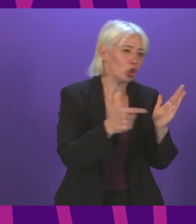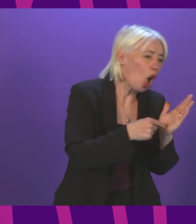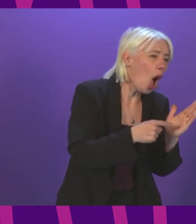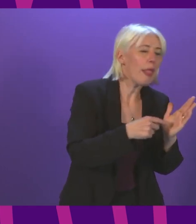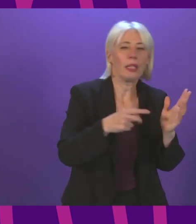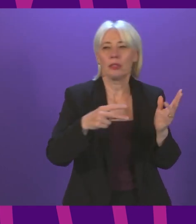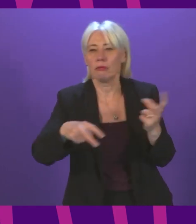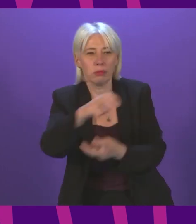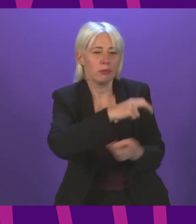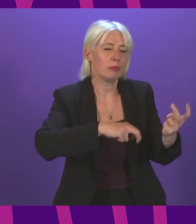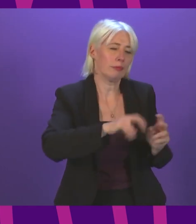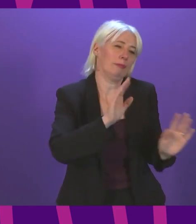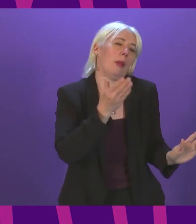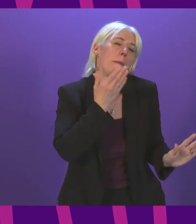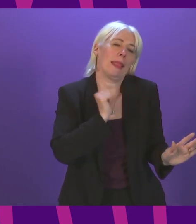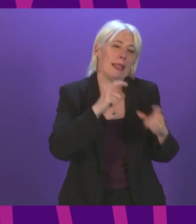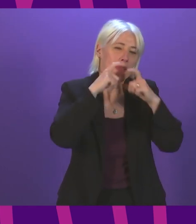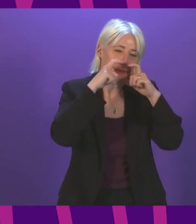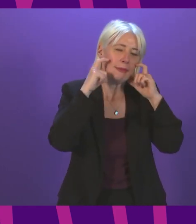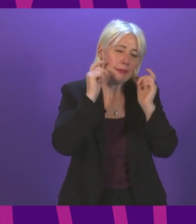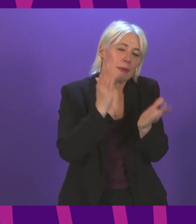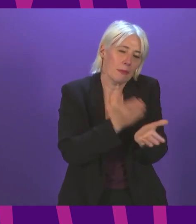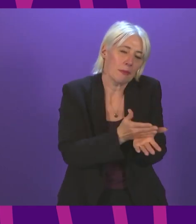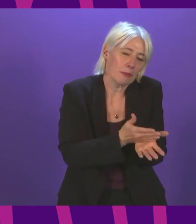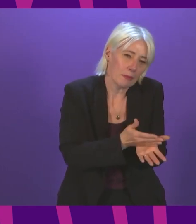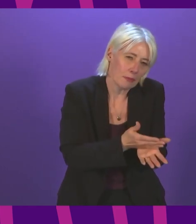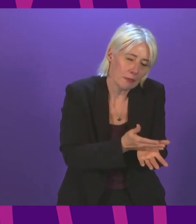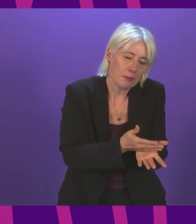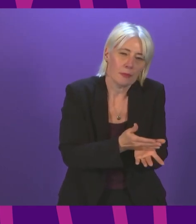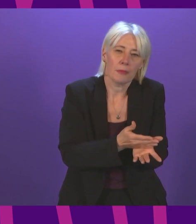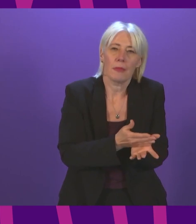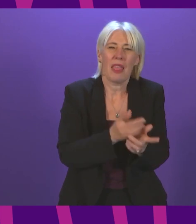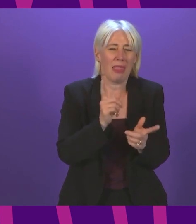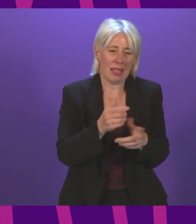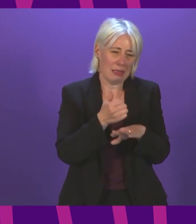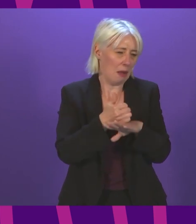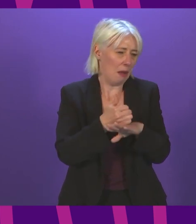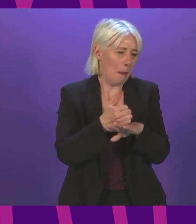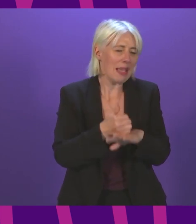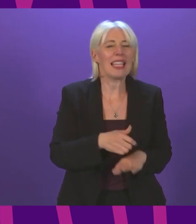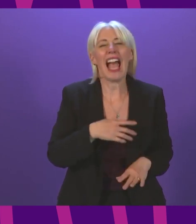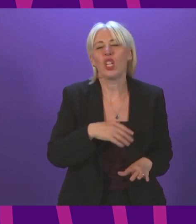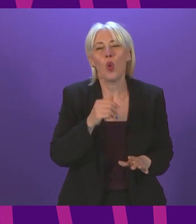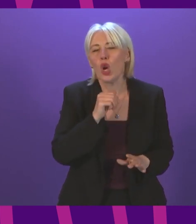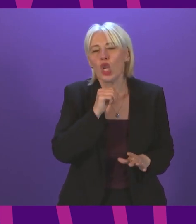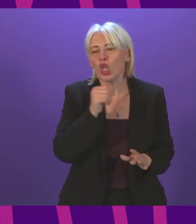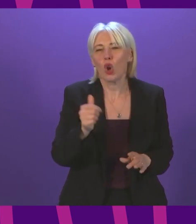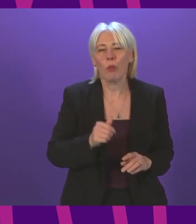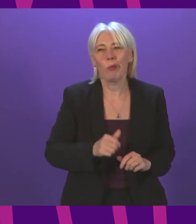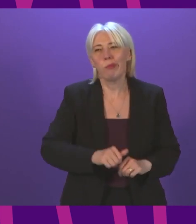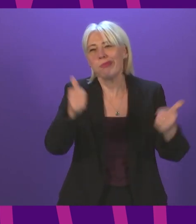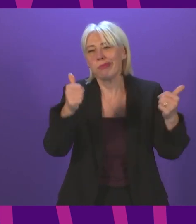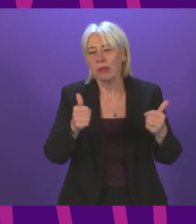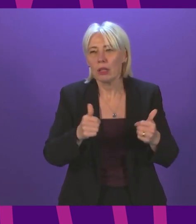example, then we do ask people to wear face coverings. And this is one of the basic, it's inconvenient for everybody, I know that,